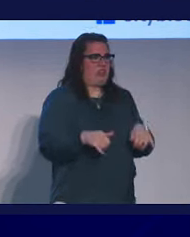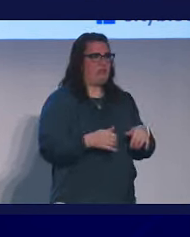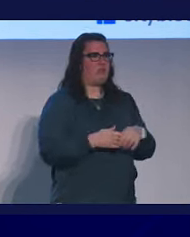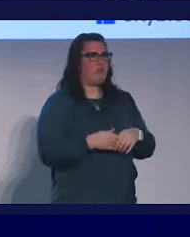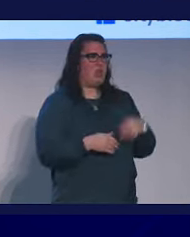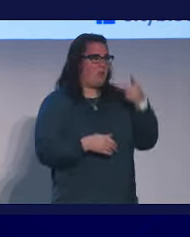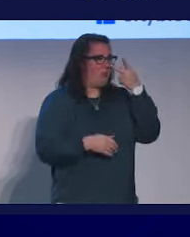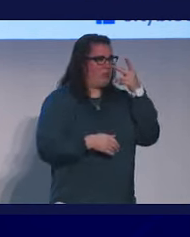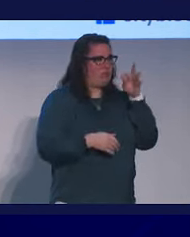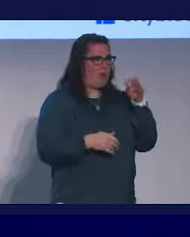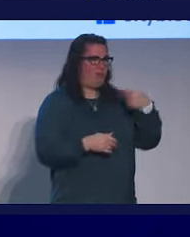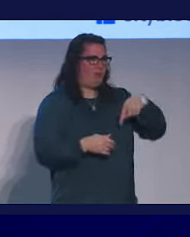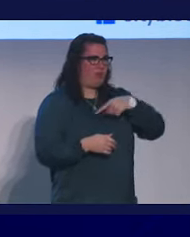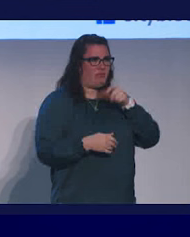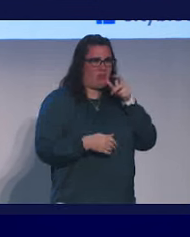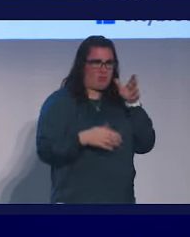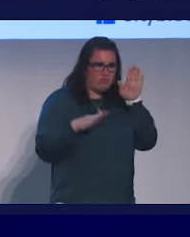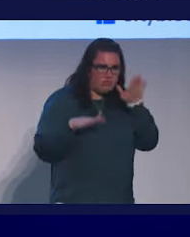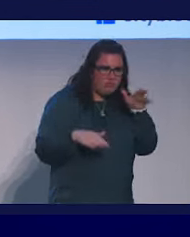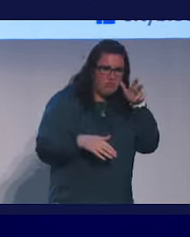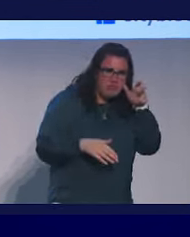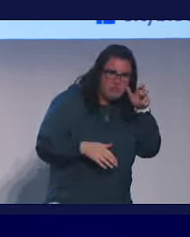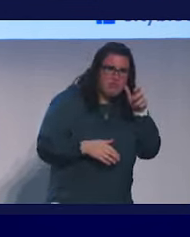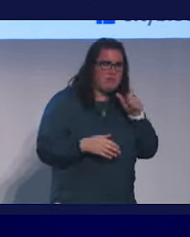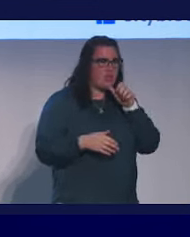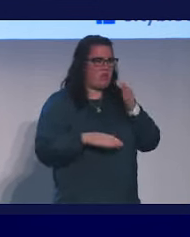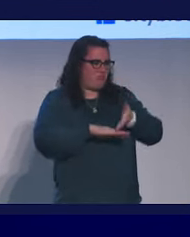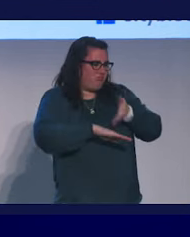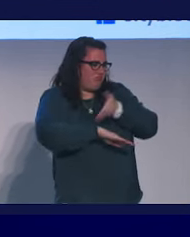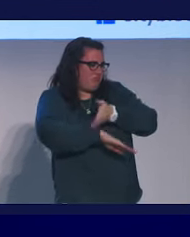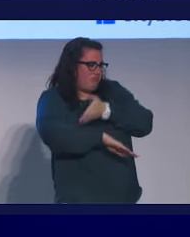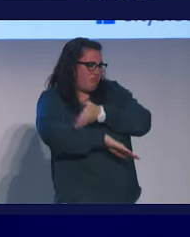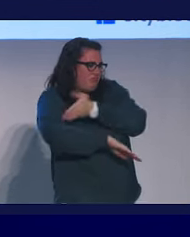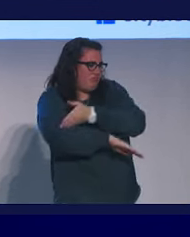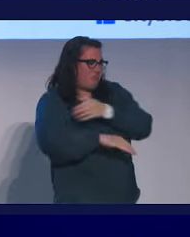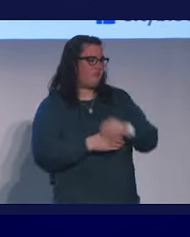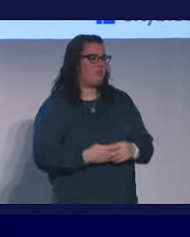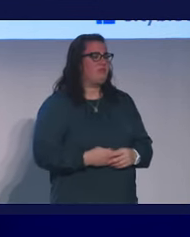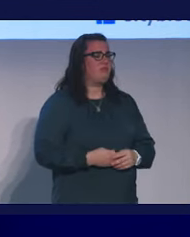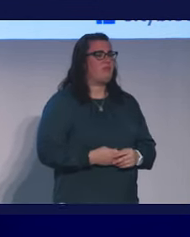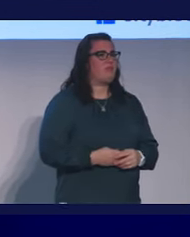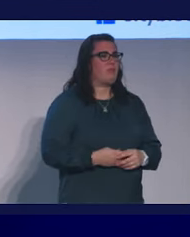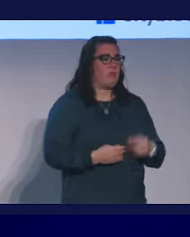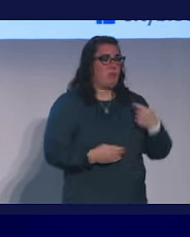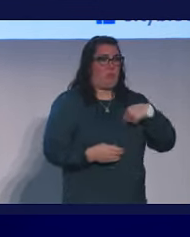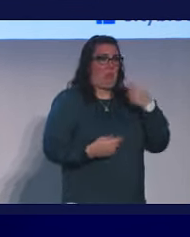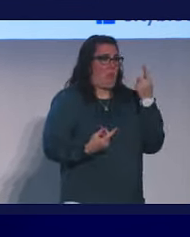of piss us off because they don't listen and don't get better, for whom we don't know what to do.